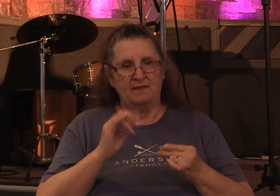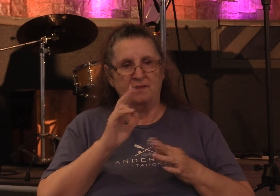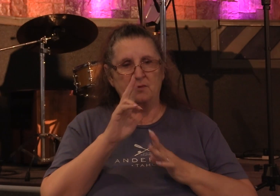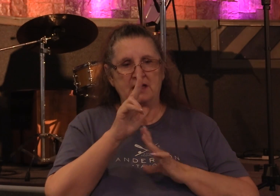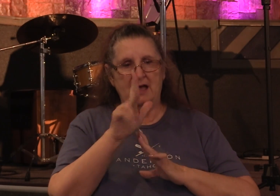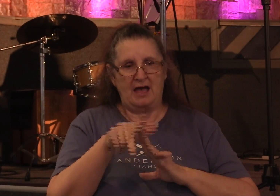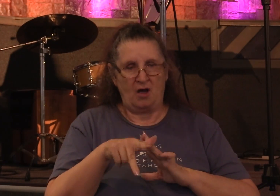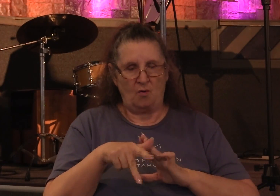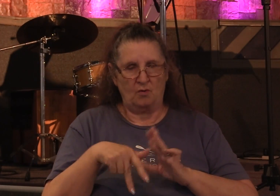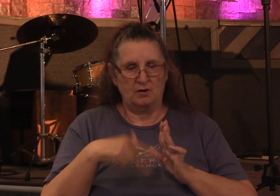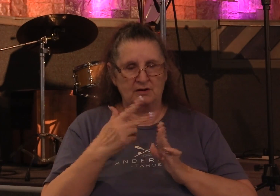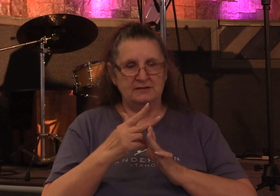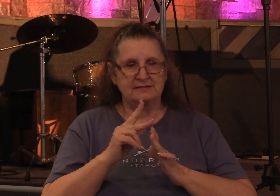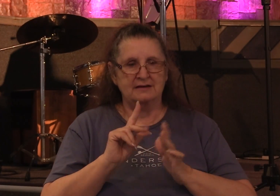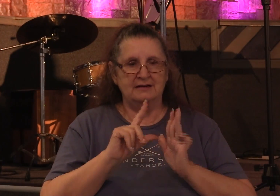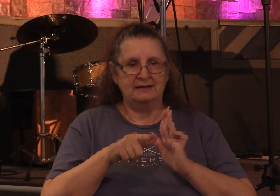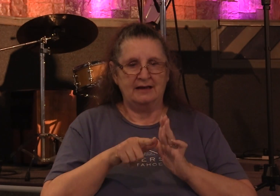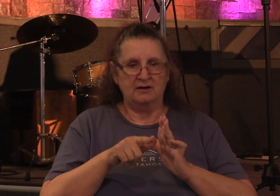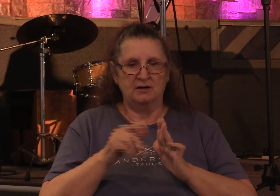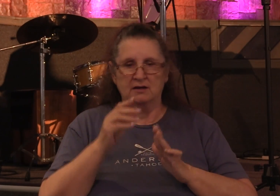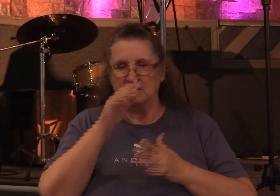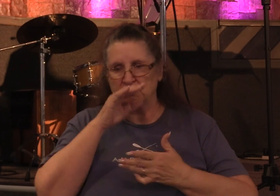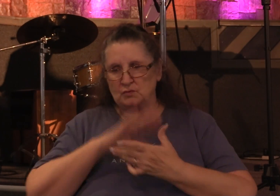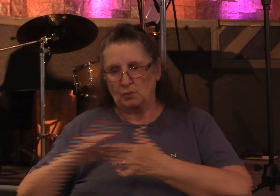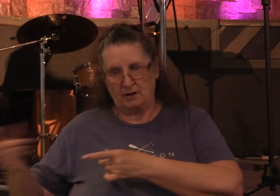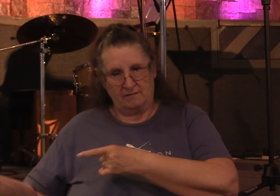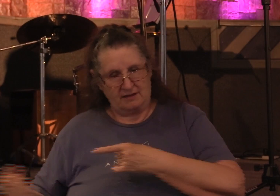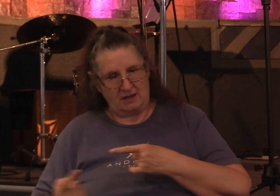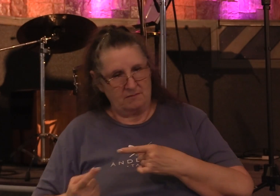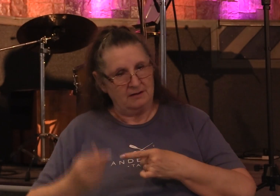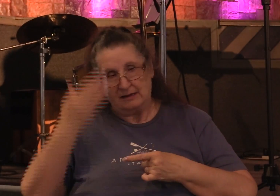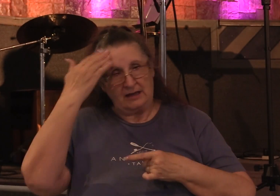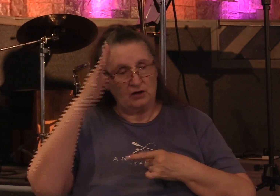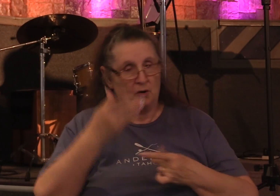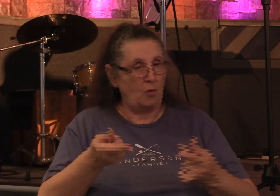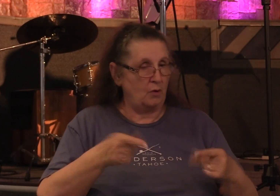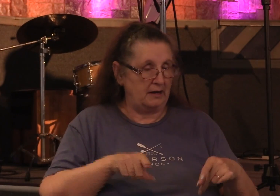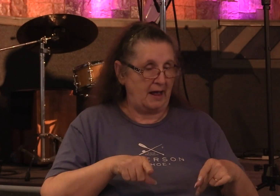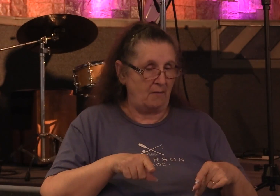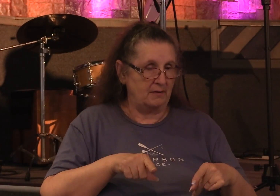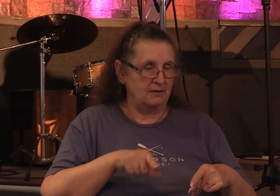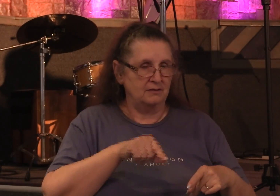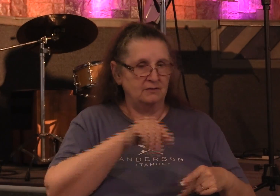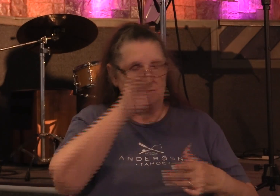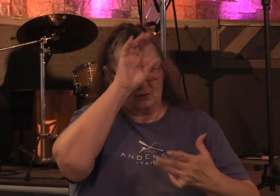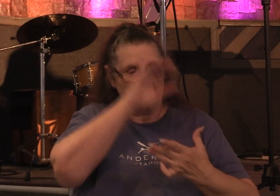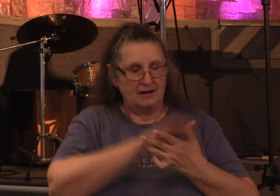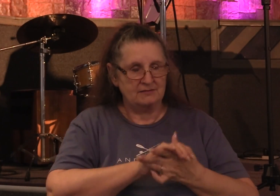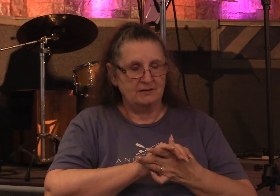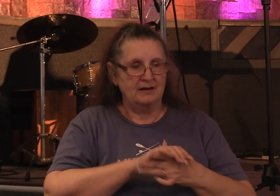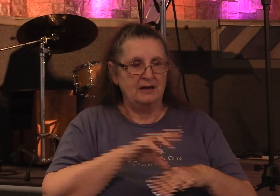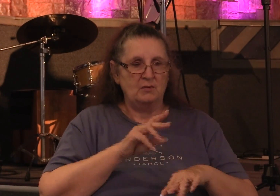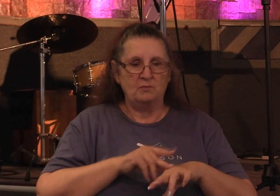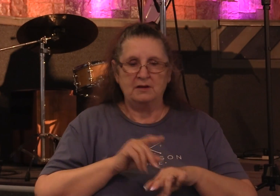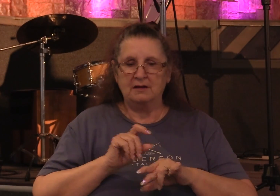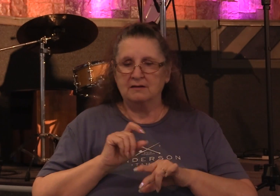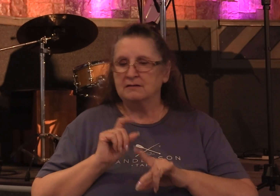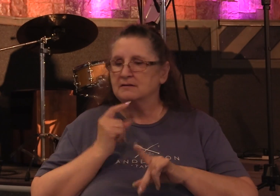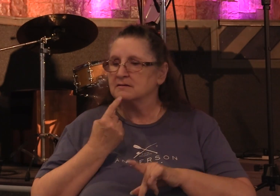when his wife came in not knowing what had happened and Peter answered her tell me whether you